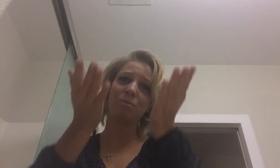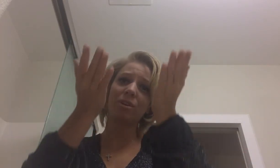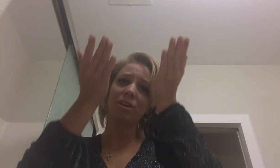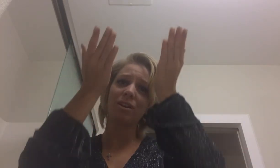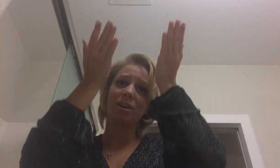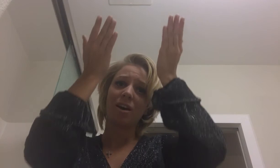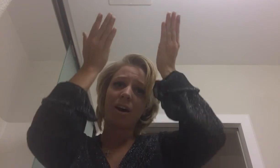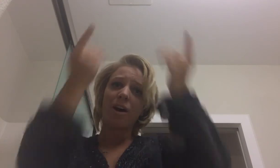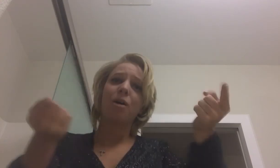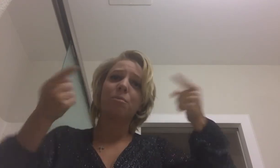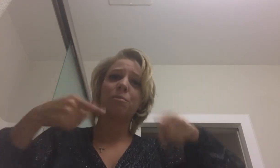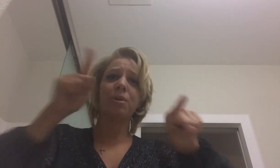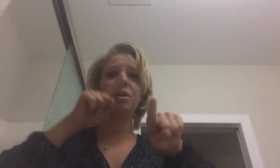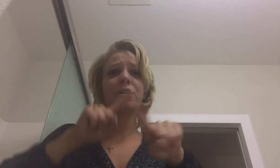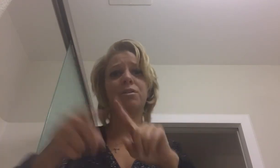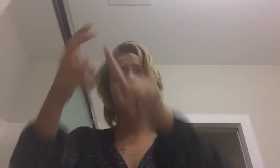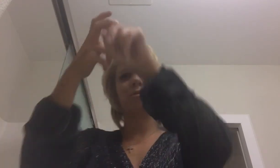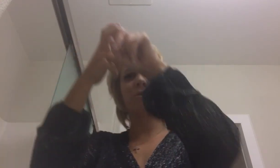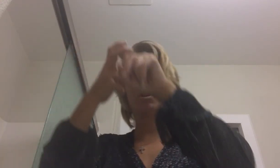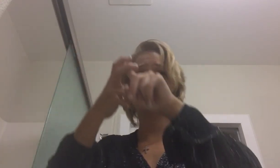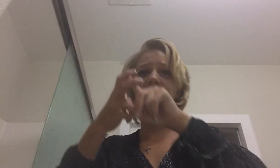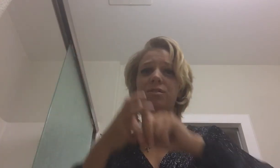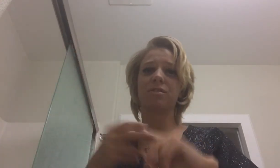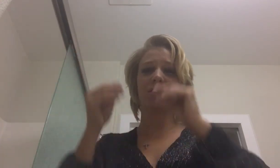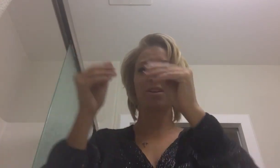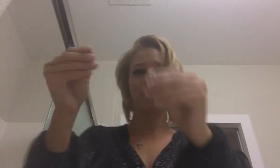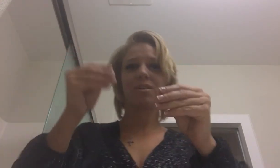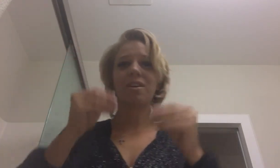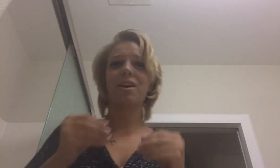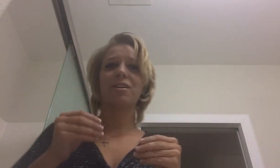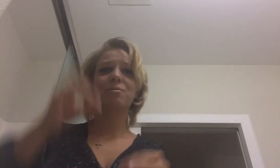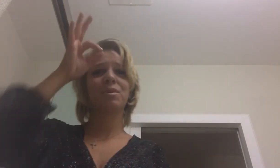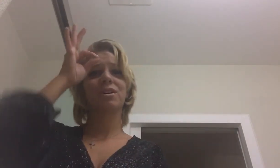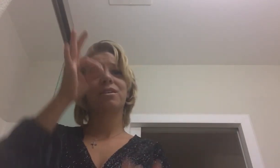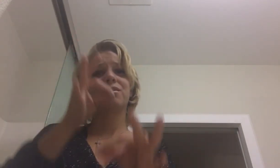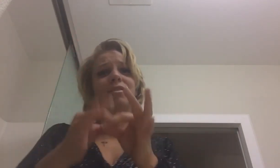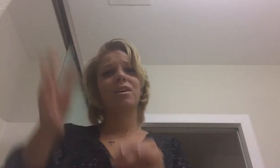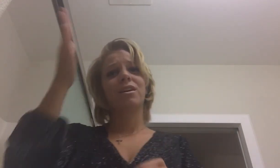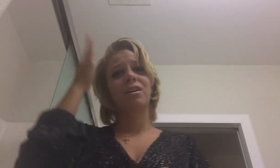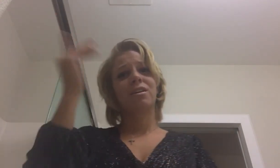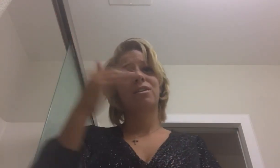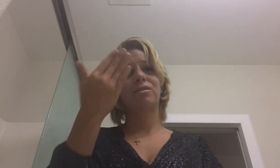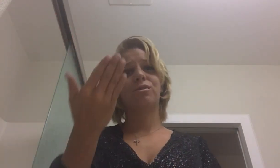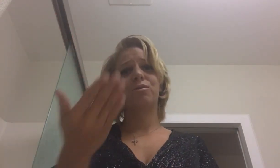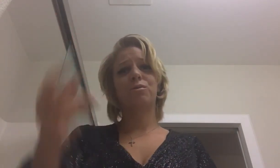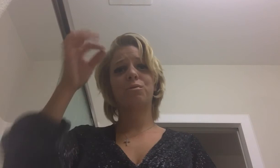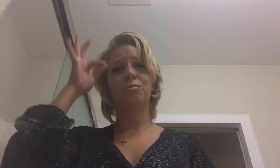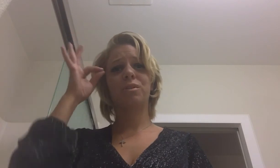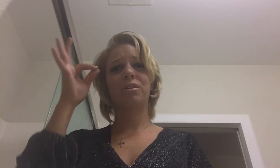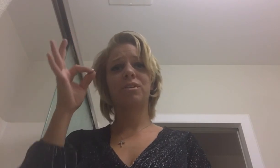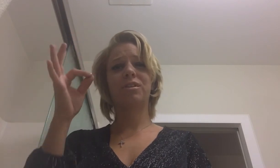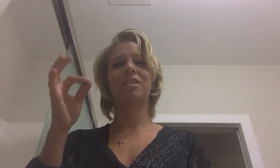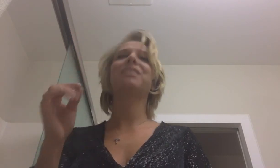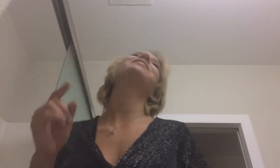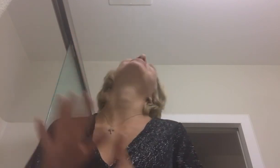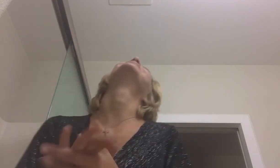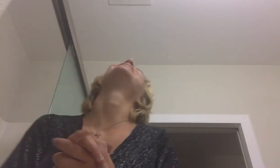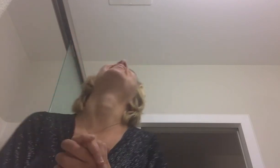me faith cause you believed You